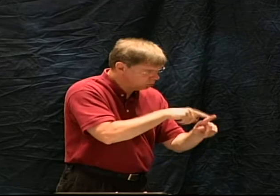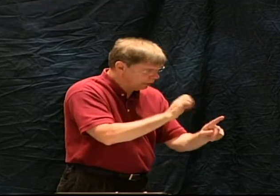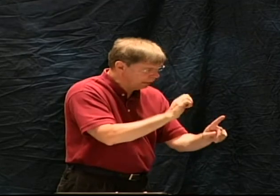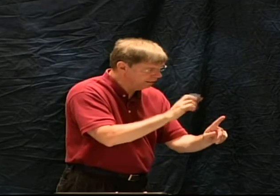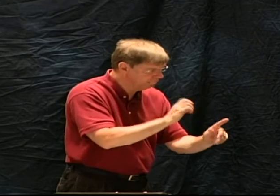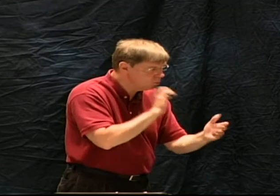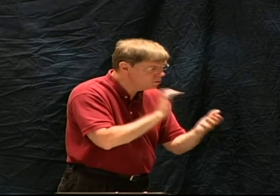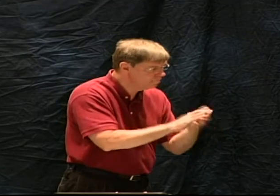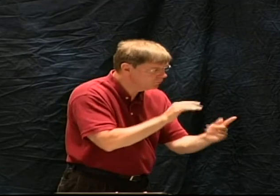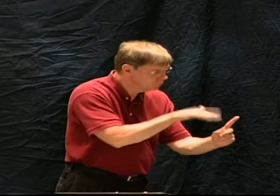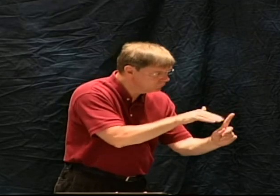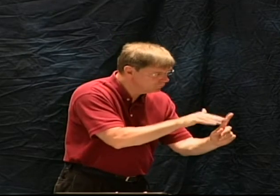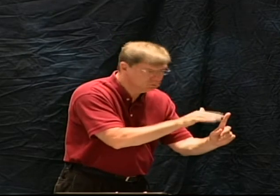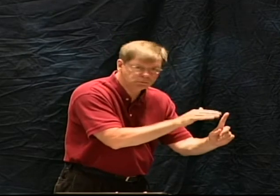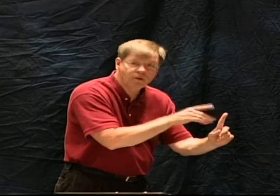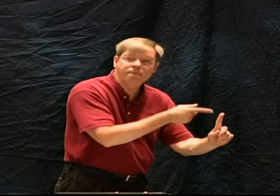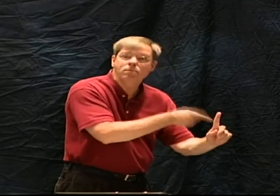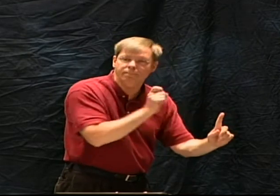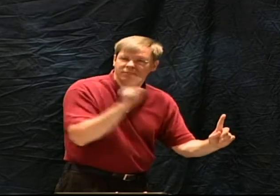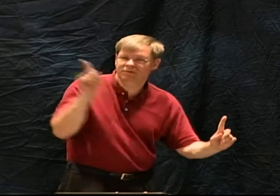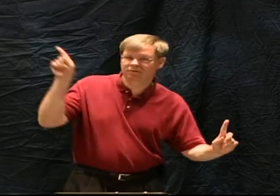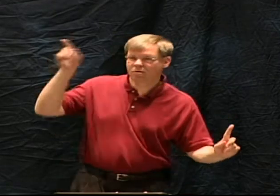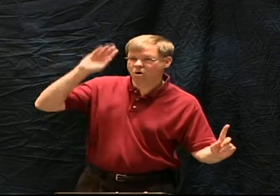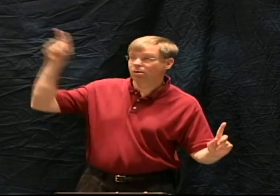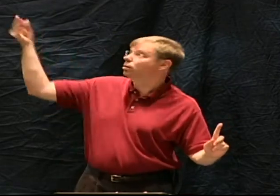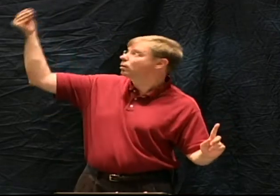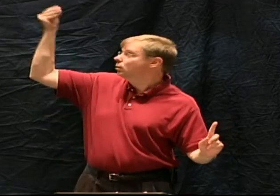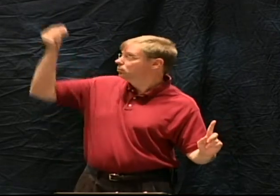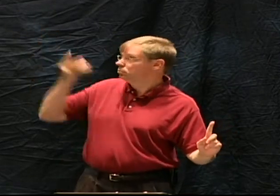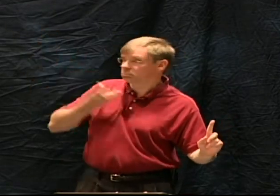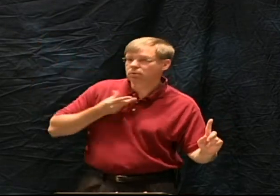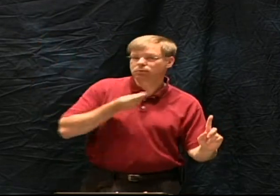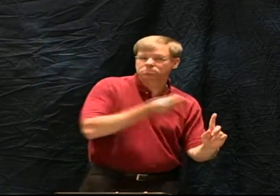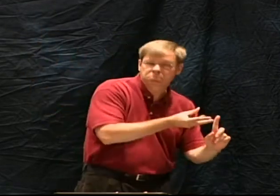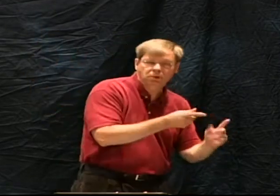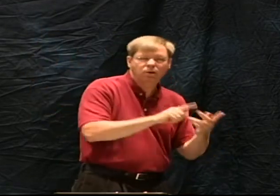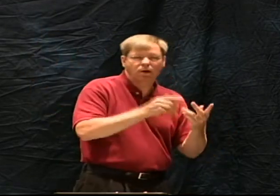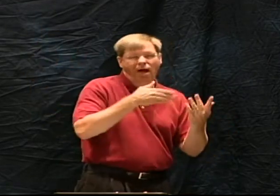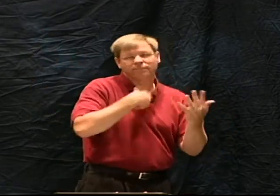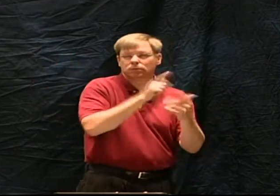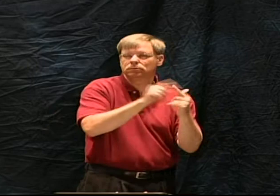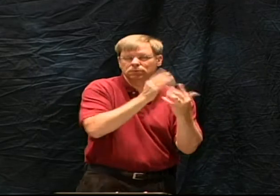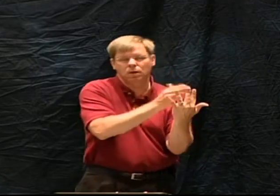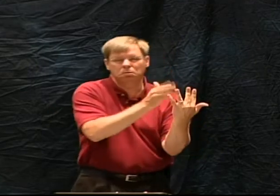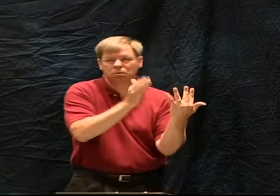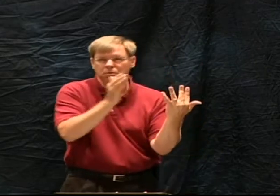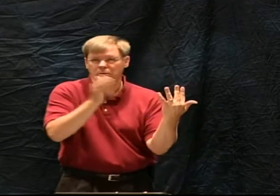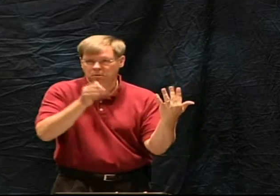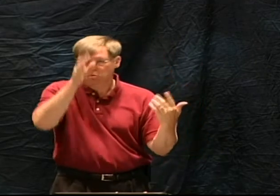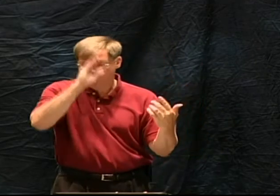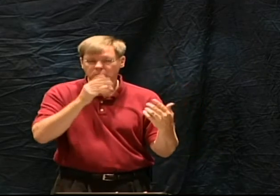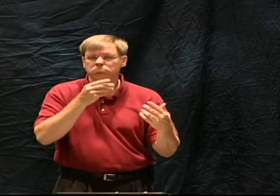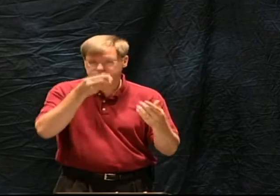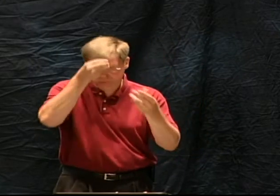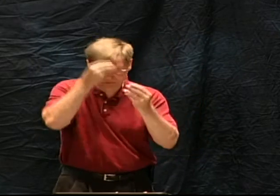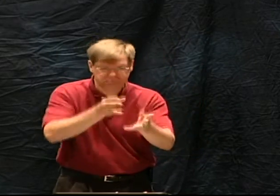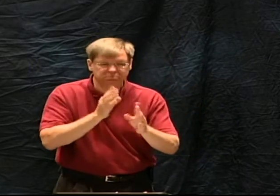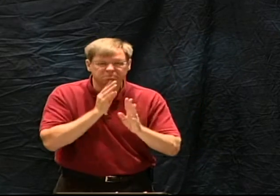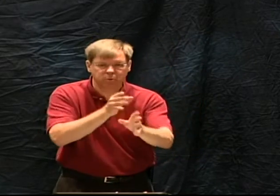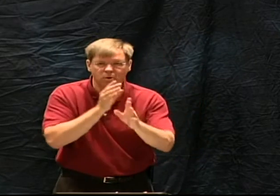we're going to be looking at how God speaks think about that in the Old Testament for example God spoke directly